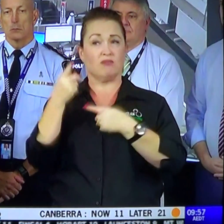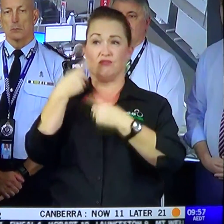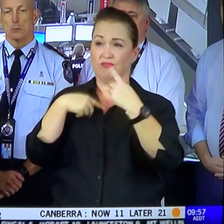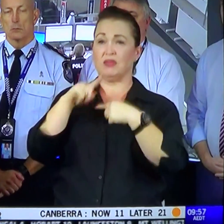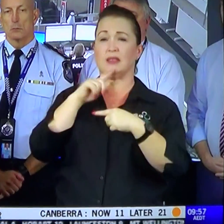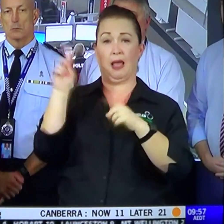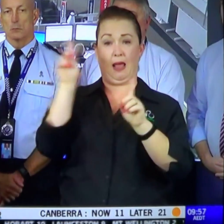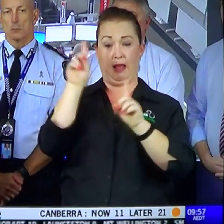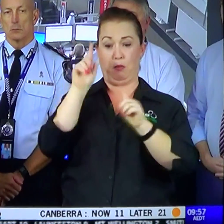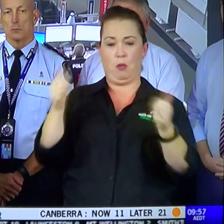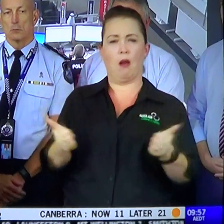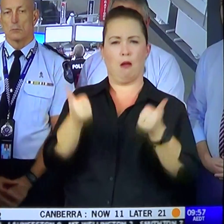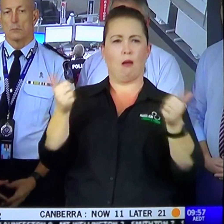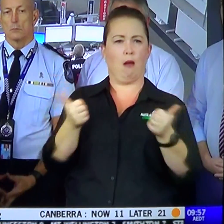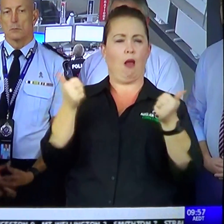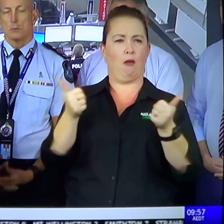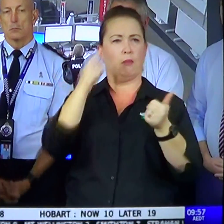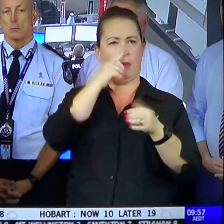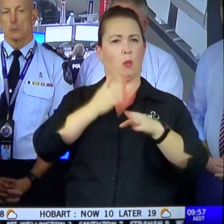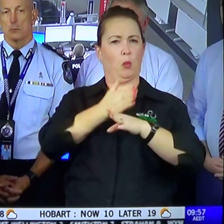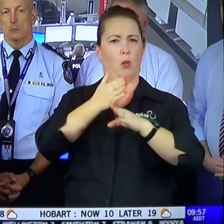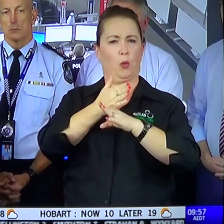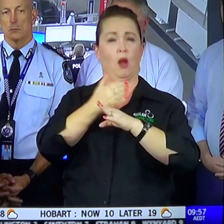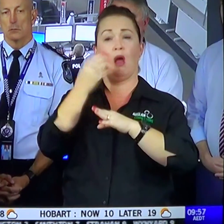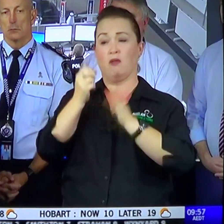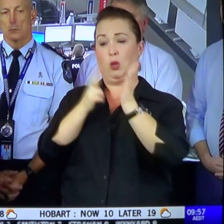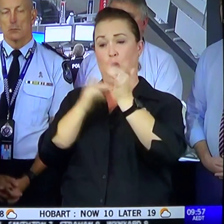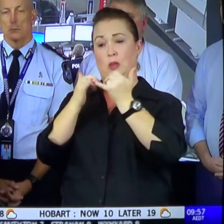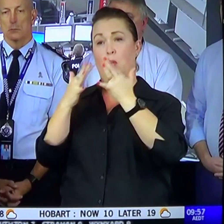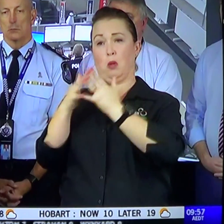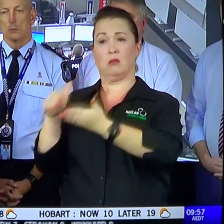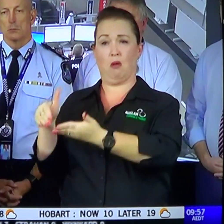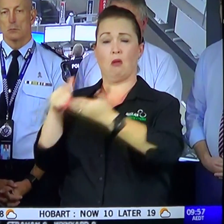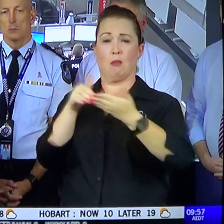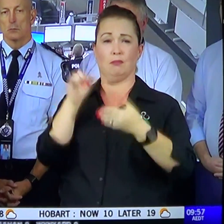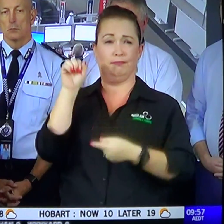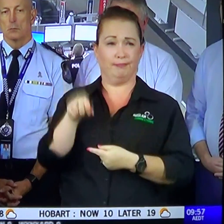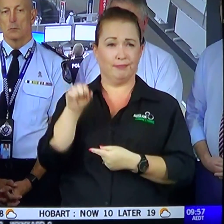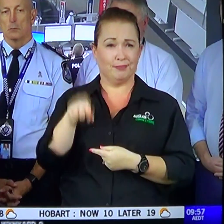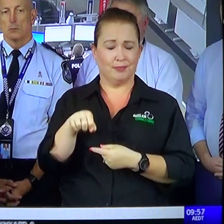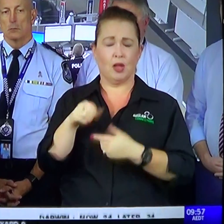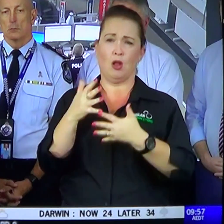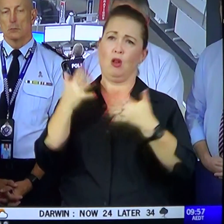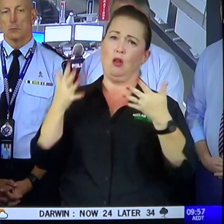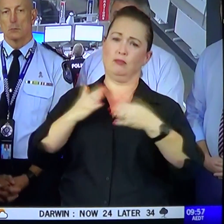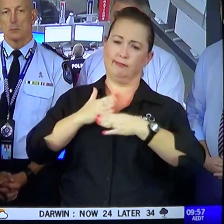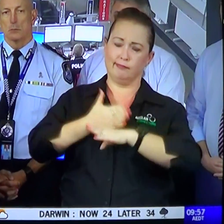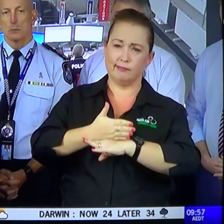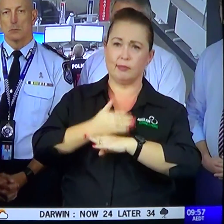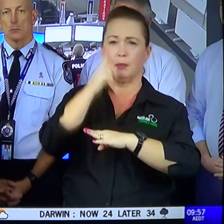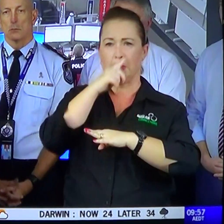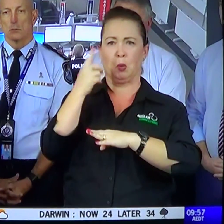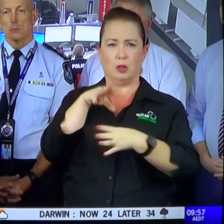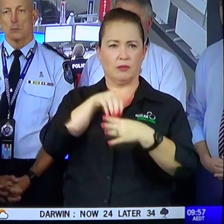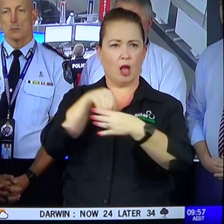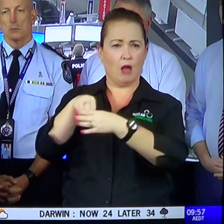crews at the moment. We do have assistance from New South Wales. It has been a very, very big effort from everyone involved. And